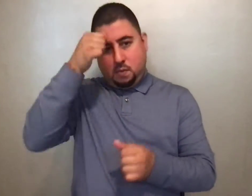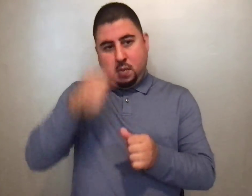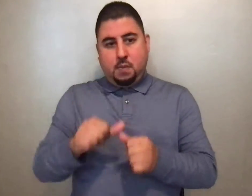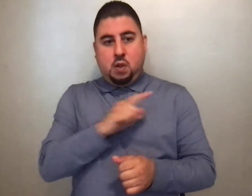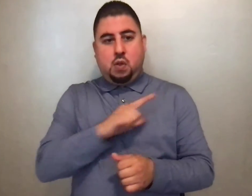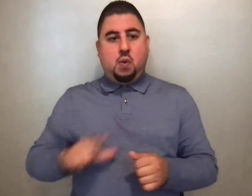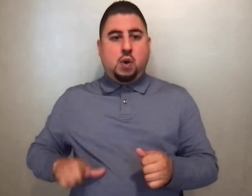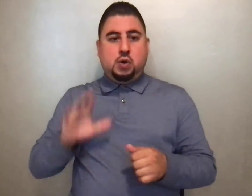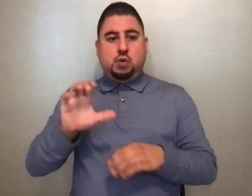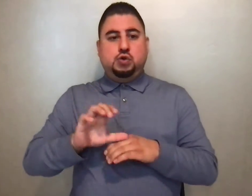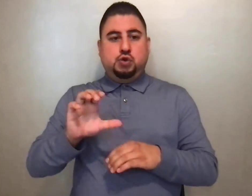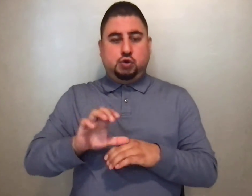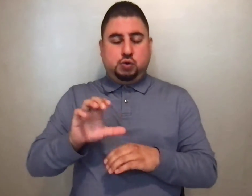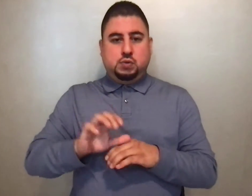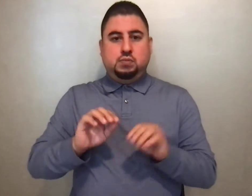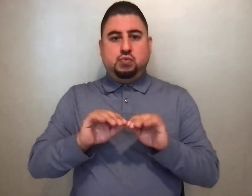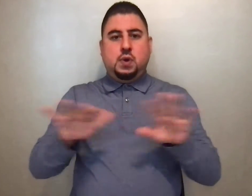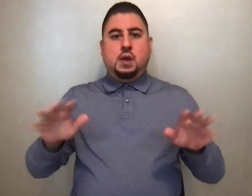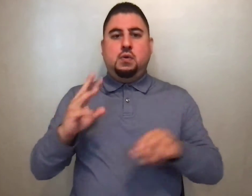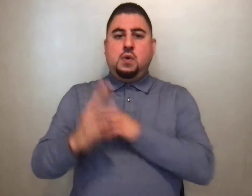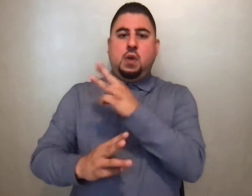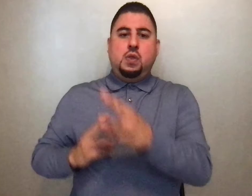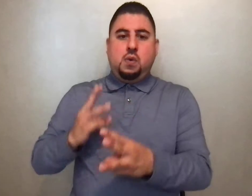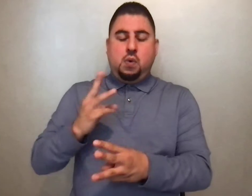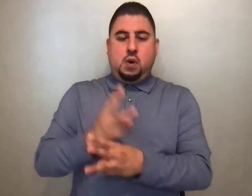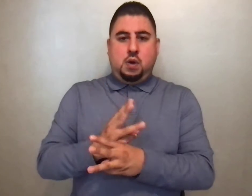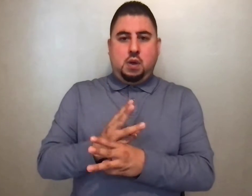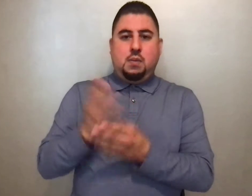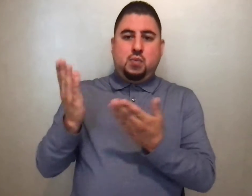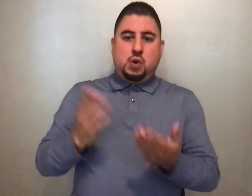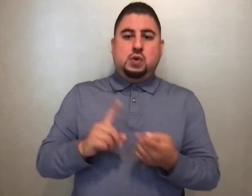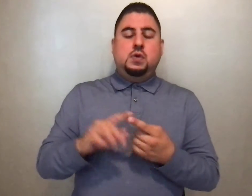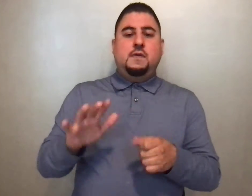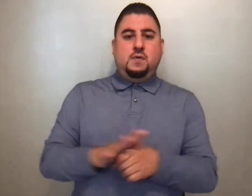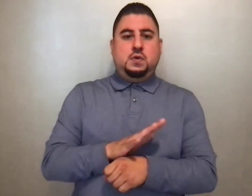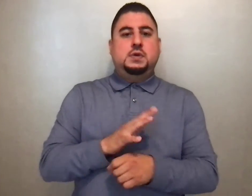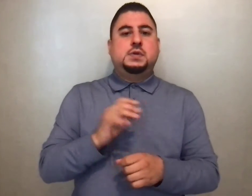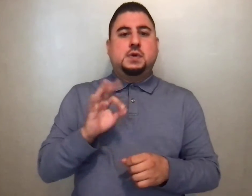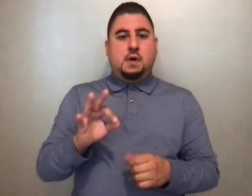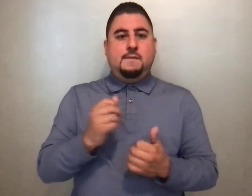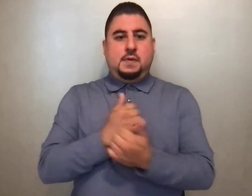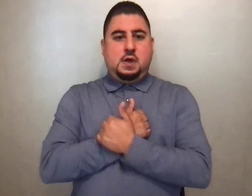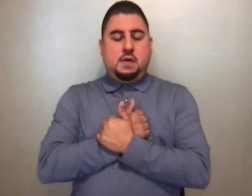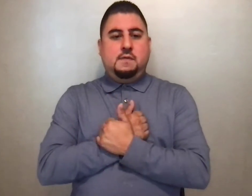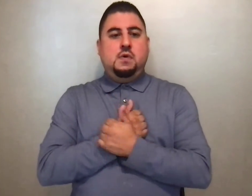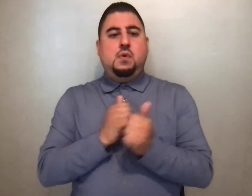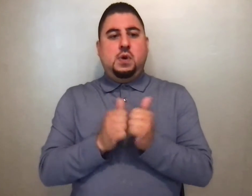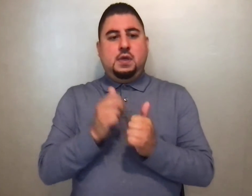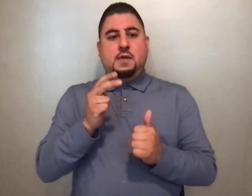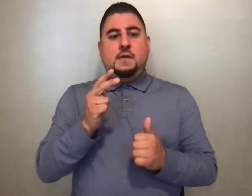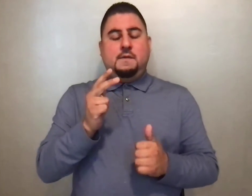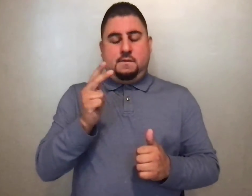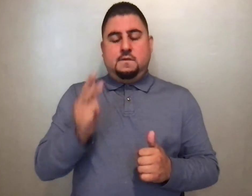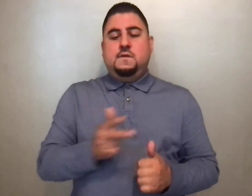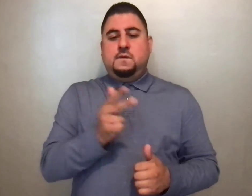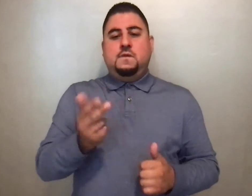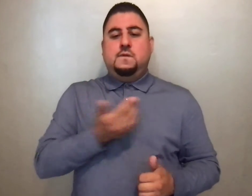Lord, your church, spread throughout the world, and bring her to the fullness of charity, together with Francis, our Pope, John